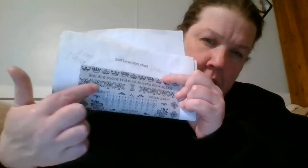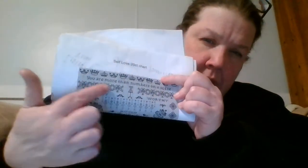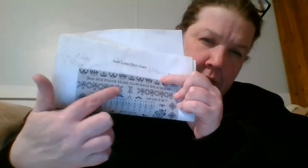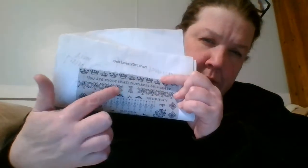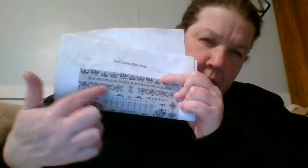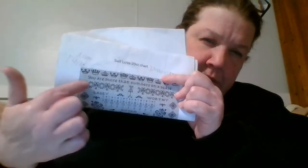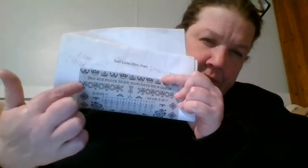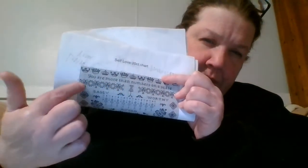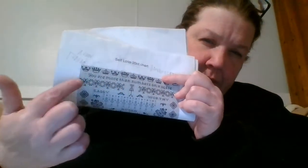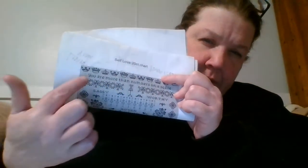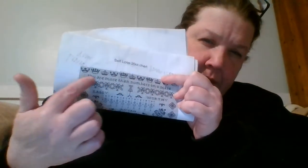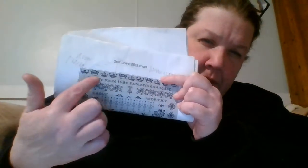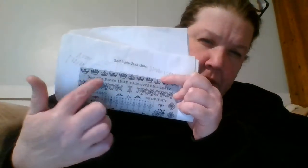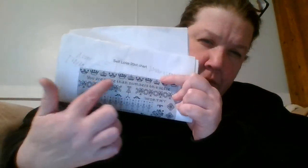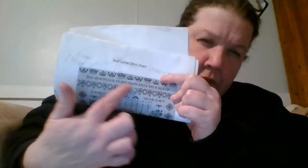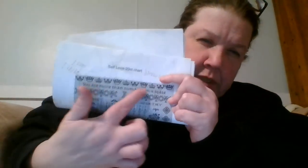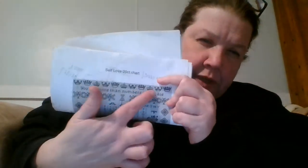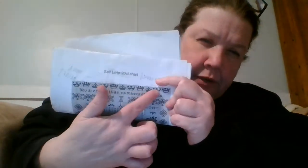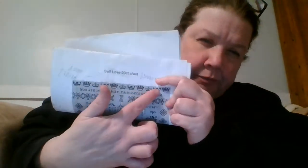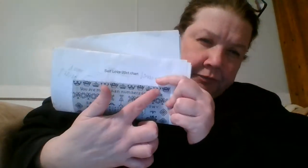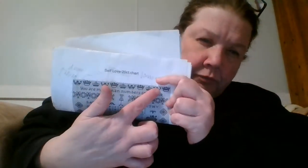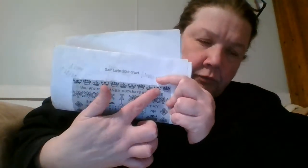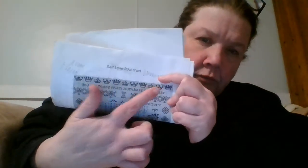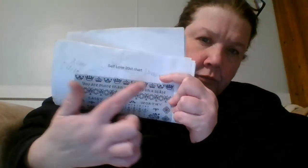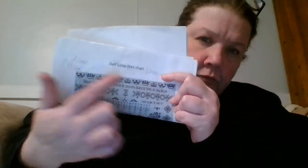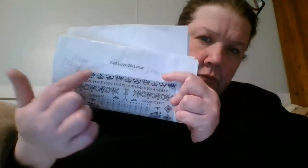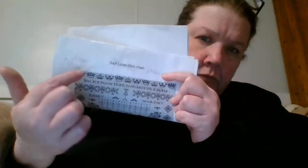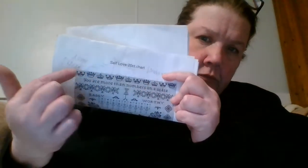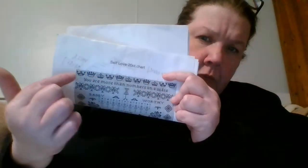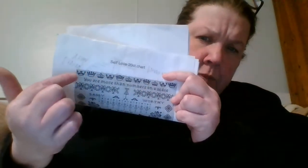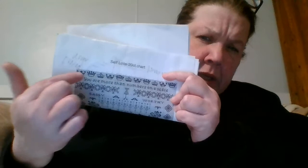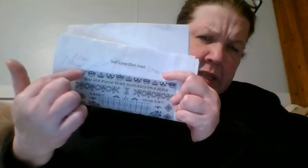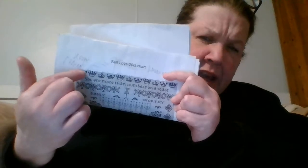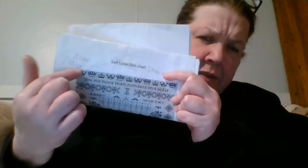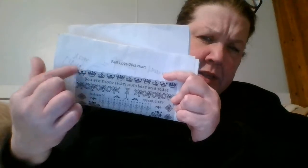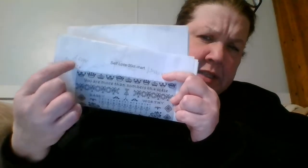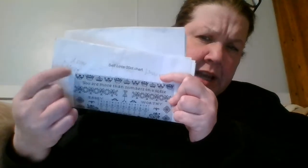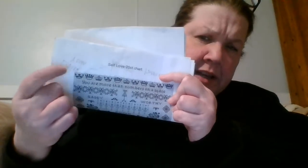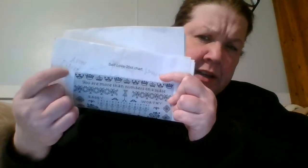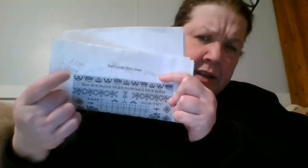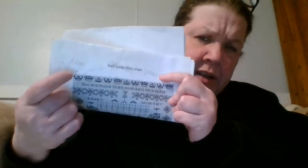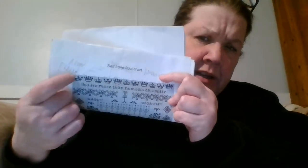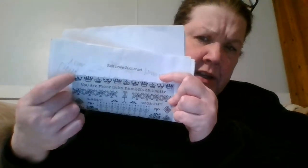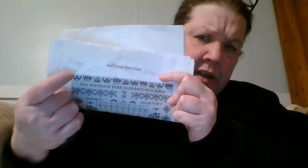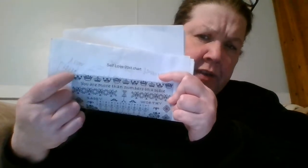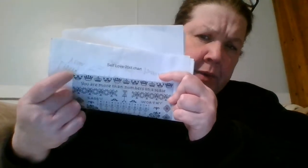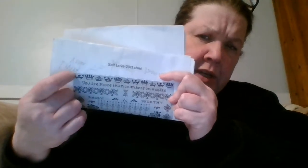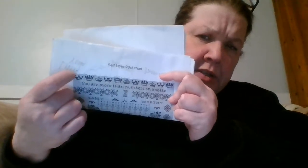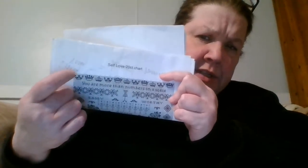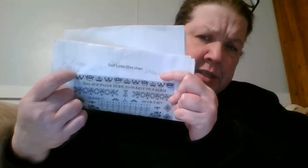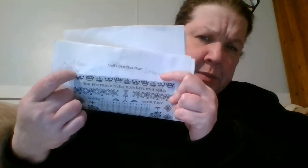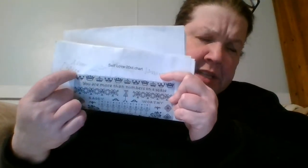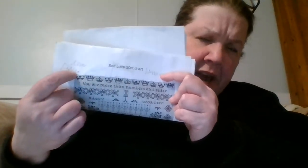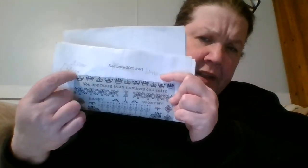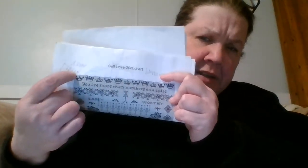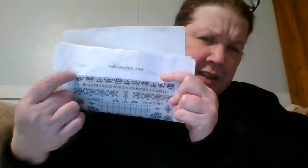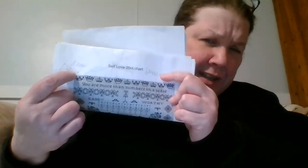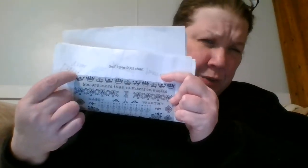these motif here and then this words here because I haven't decided if I'm going to do these in metallics like a